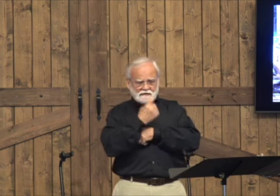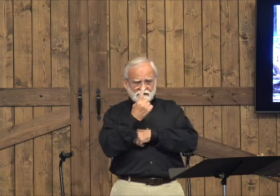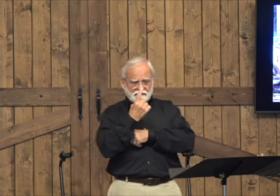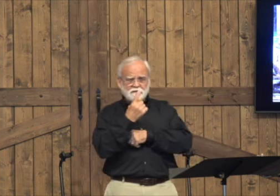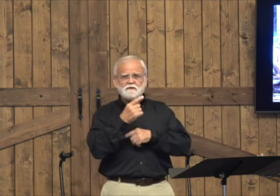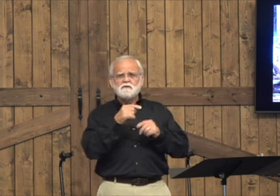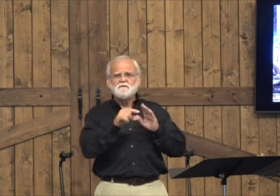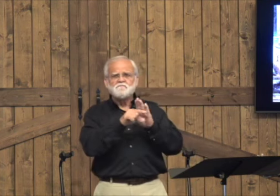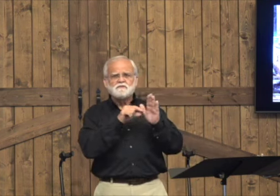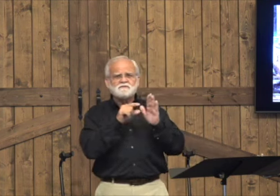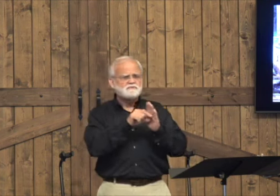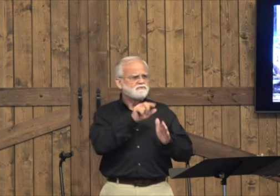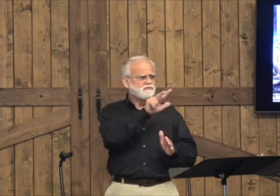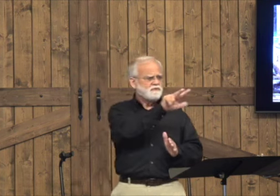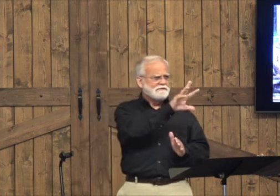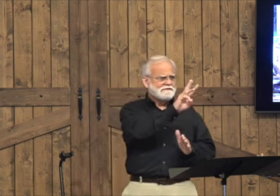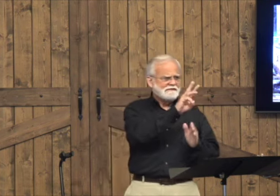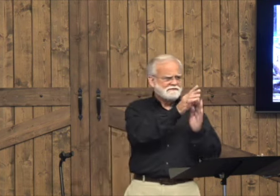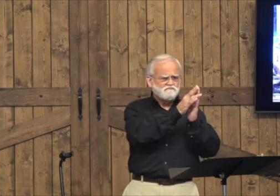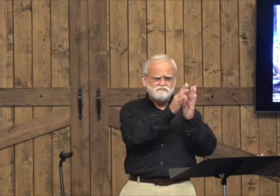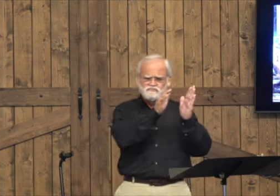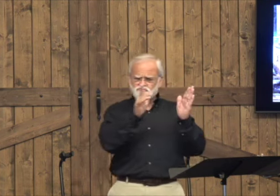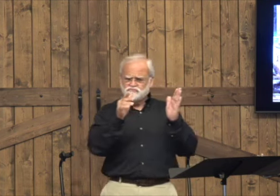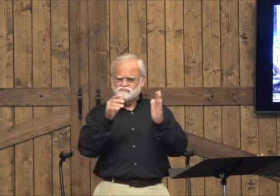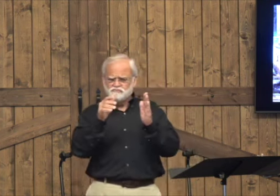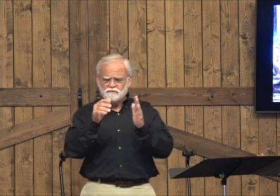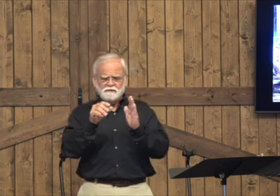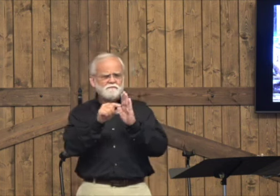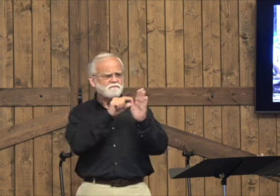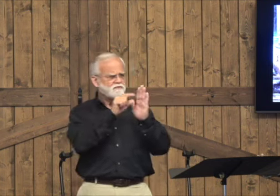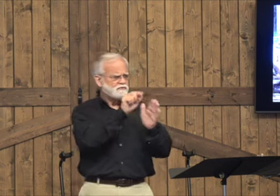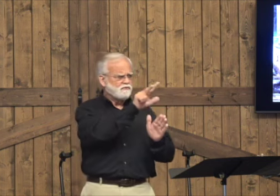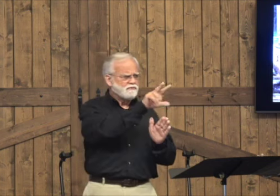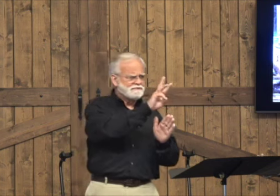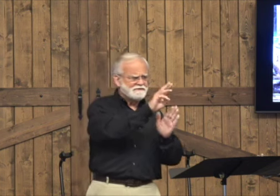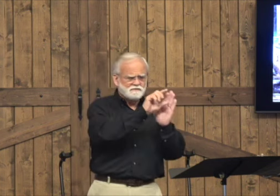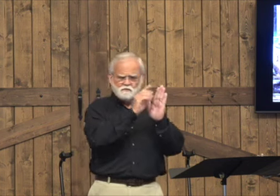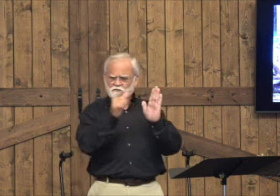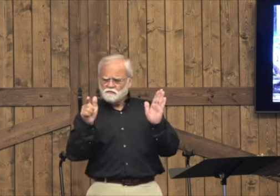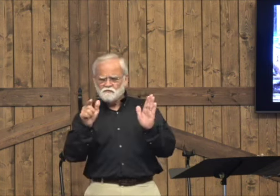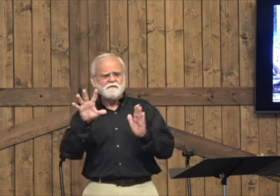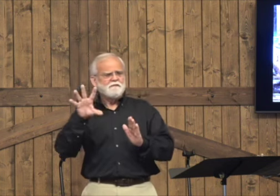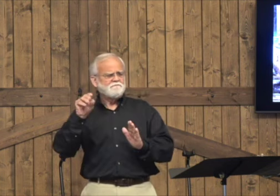We're going to complete Chapter 7 today. We're going to do the verses 36 through 50.